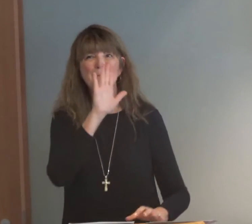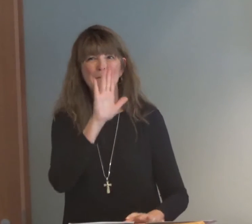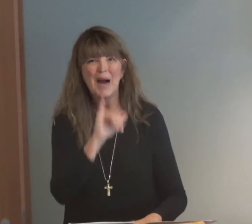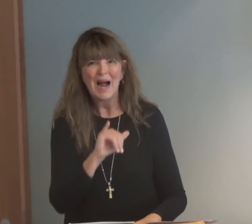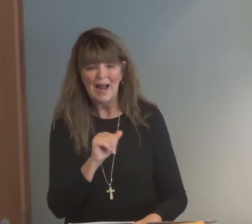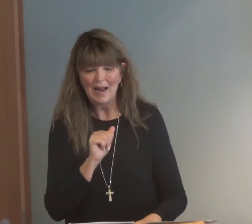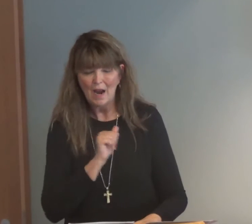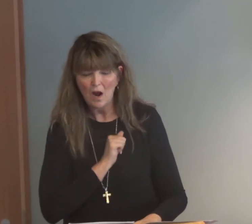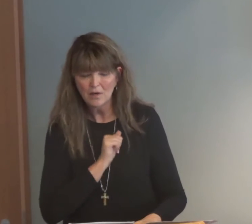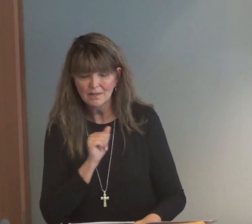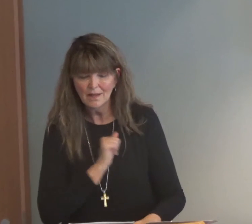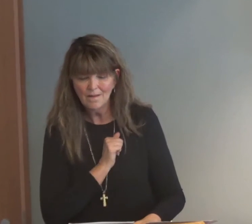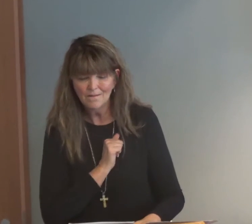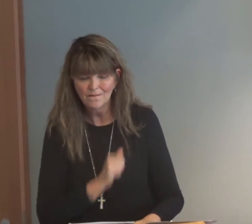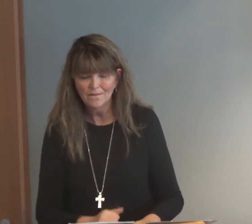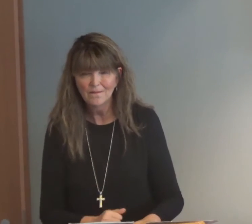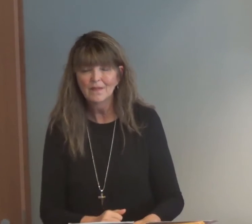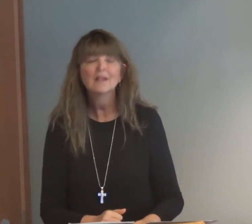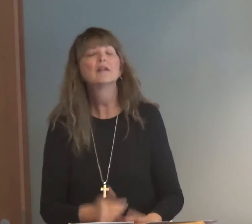aside on our own.